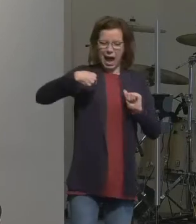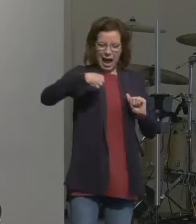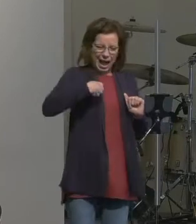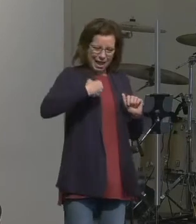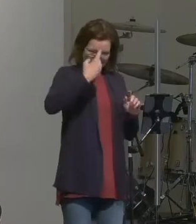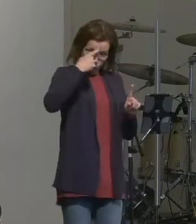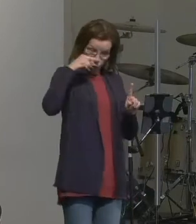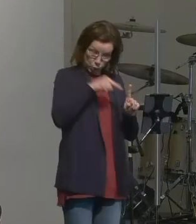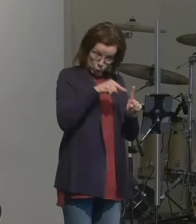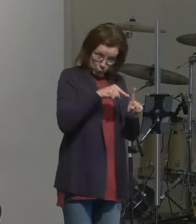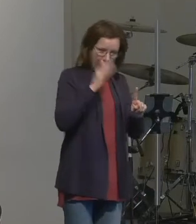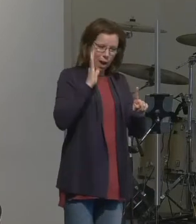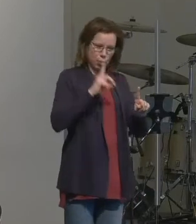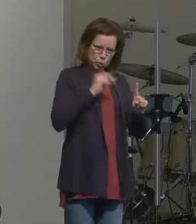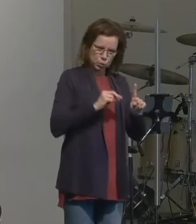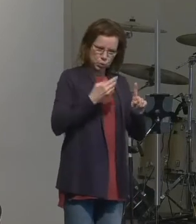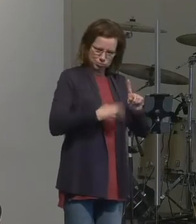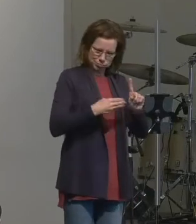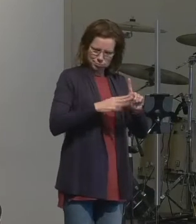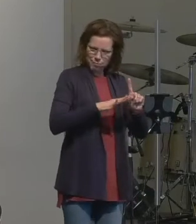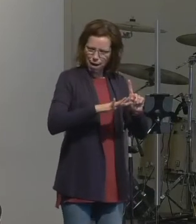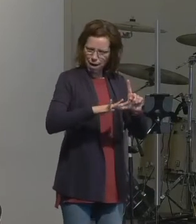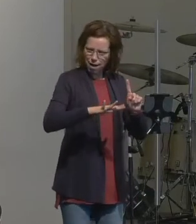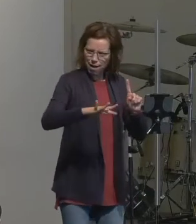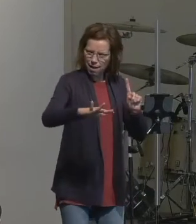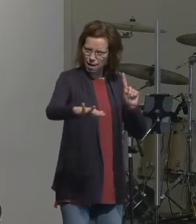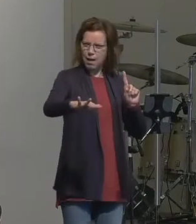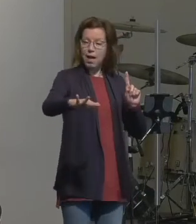so that you can do for someone else